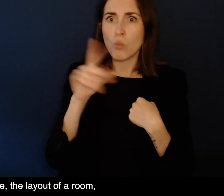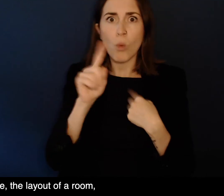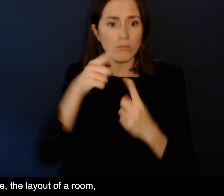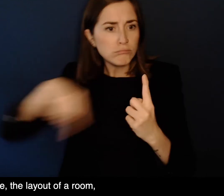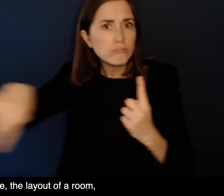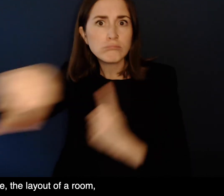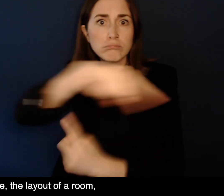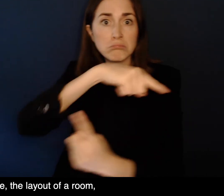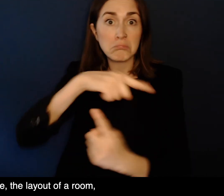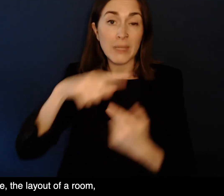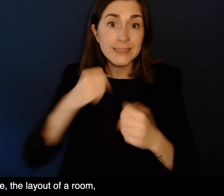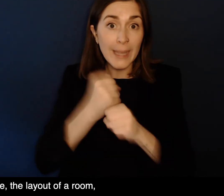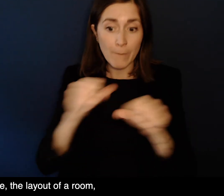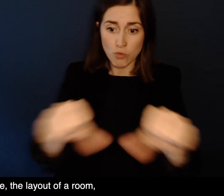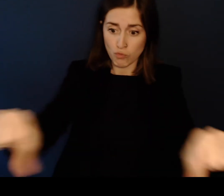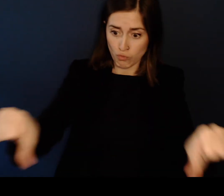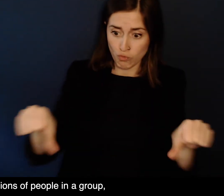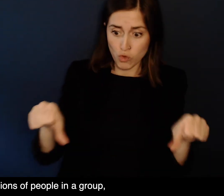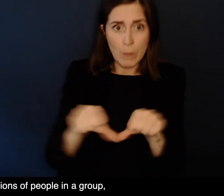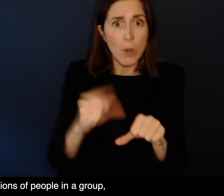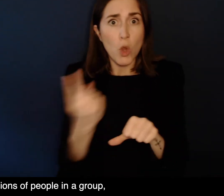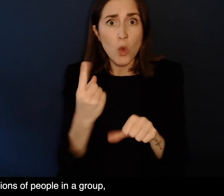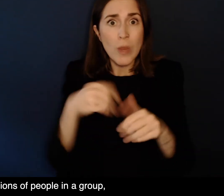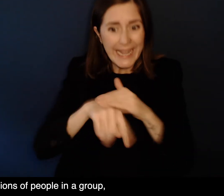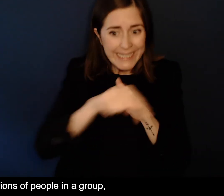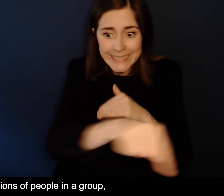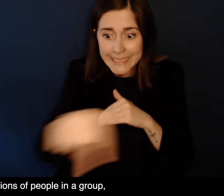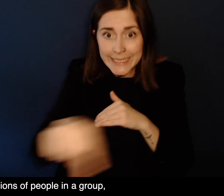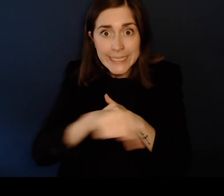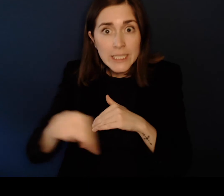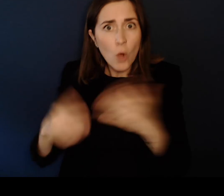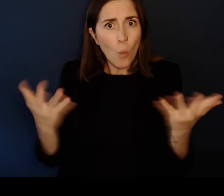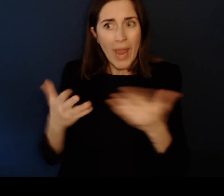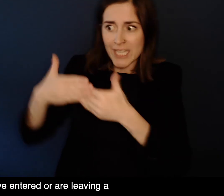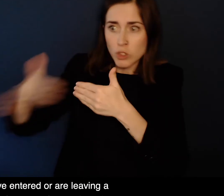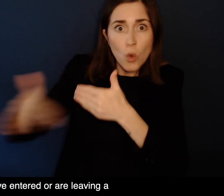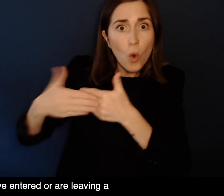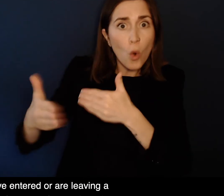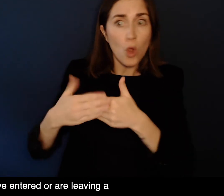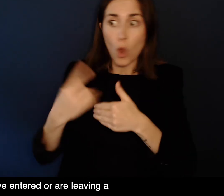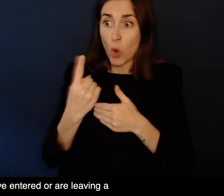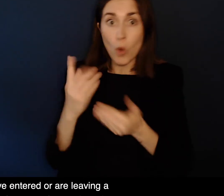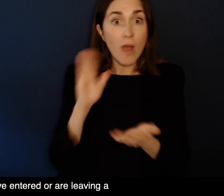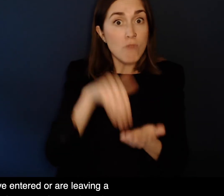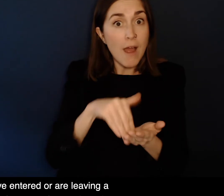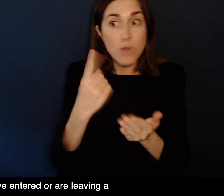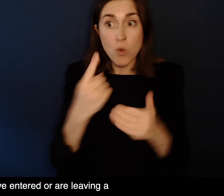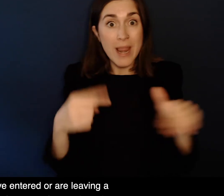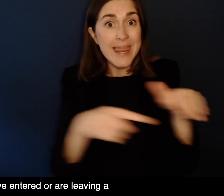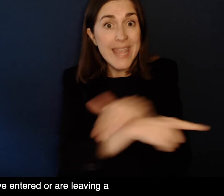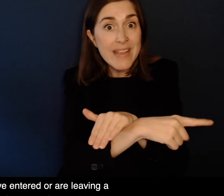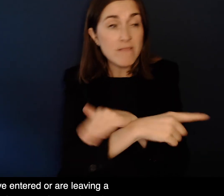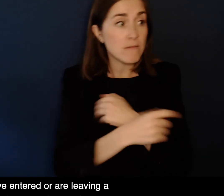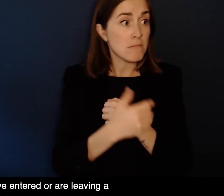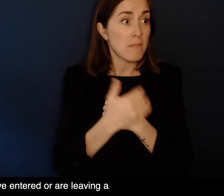For example, the layout of a room Facial expressions of people in a group Or that you have entered or are leaving a